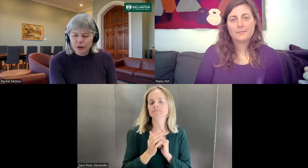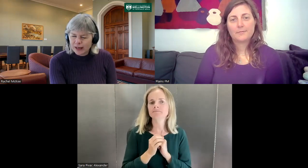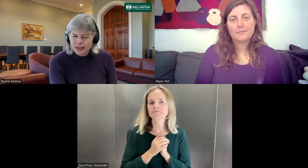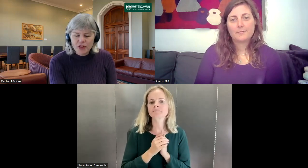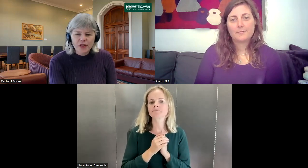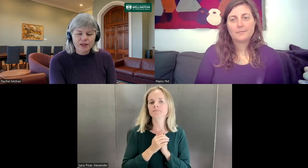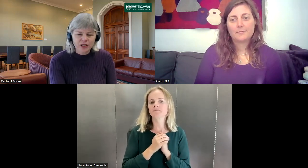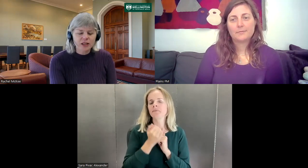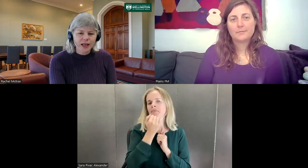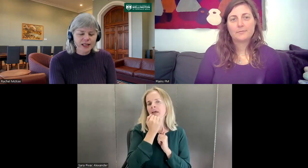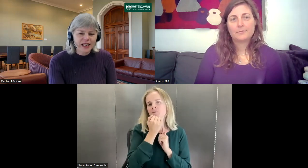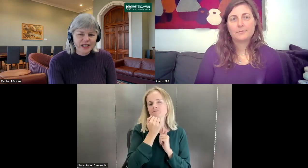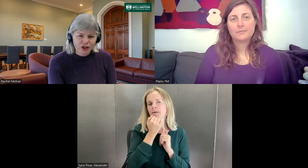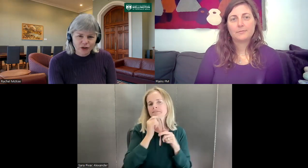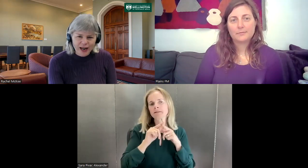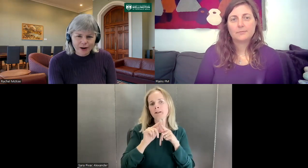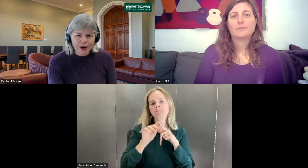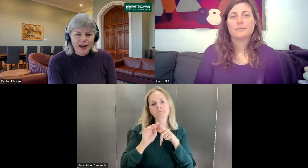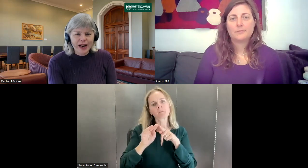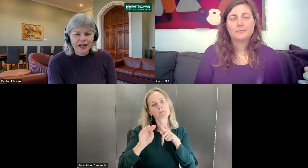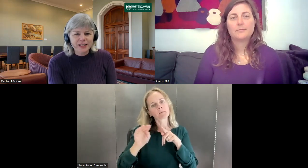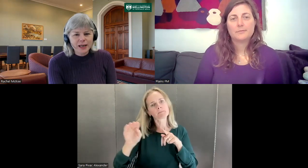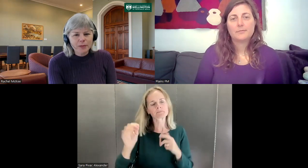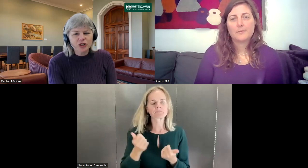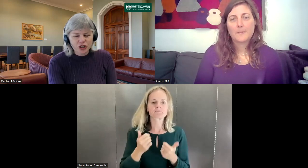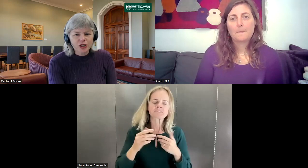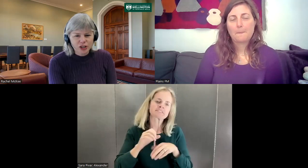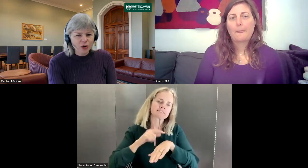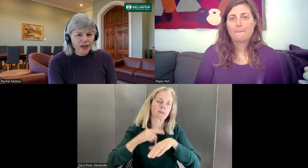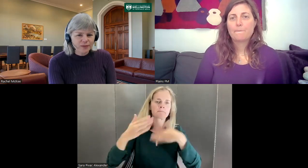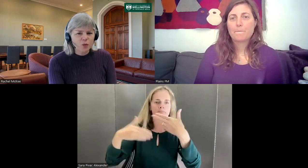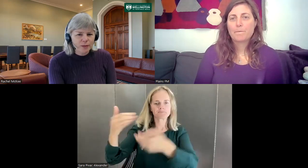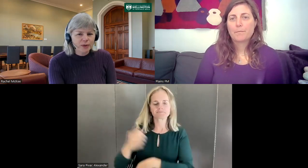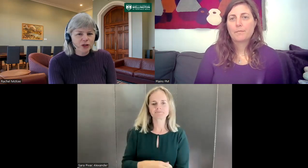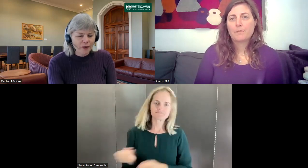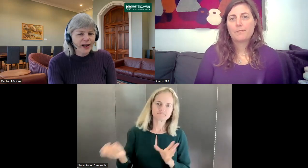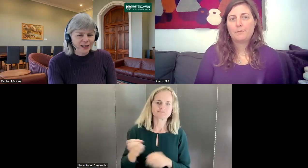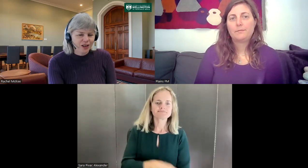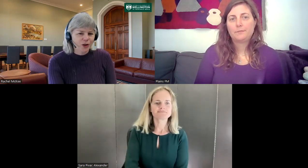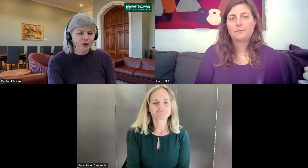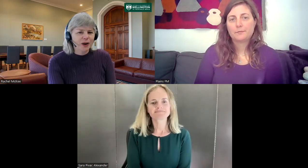about 7,000 signs in that dictionary now. And the number is just slowly, we build on that as time goes by.